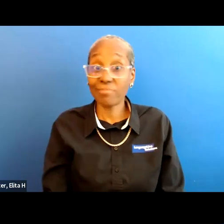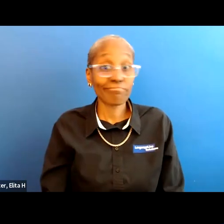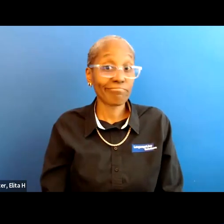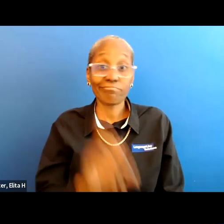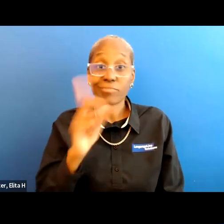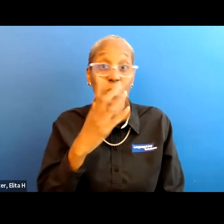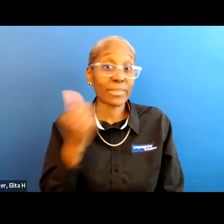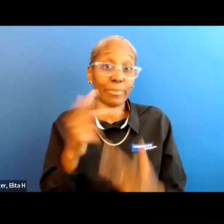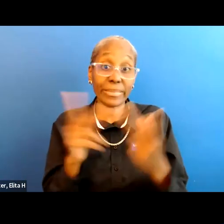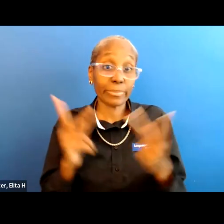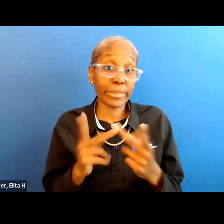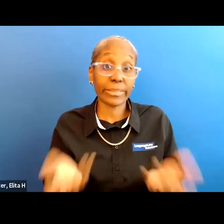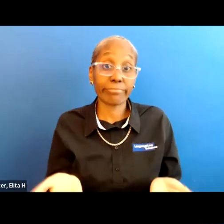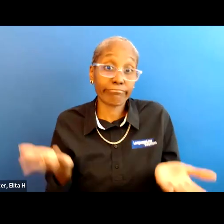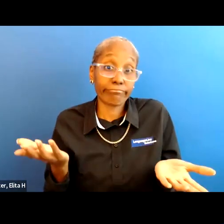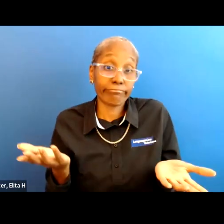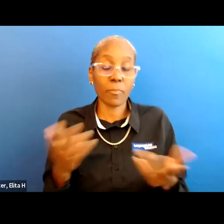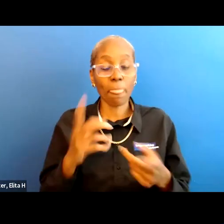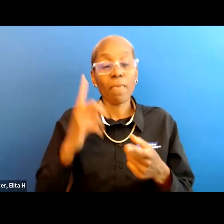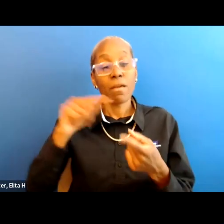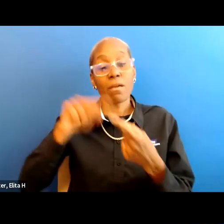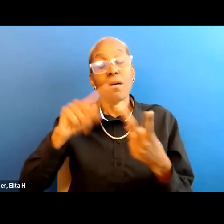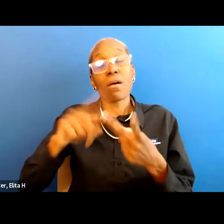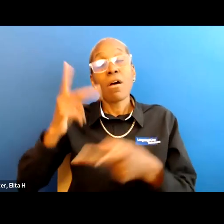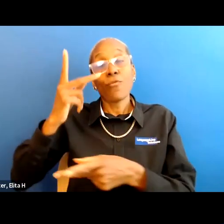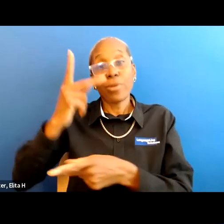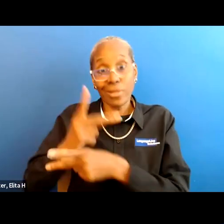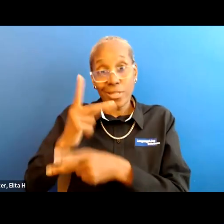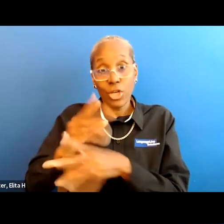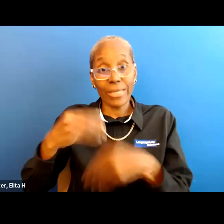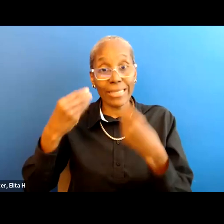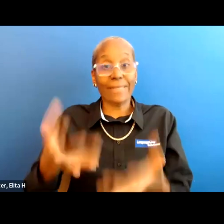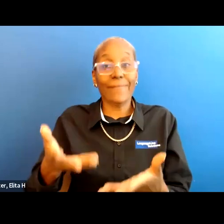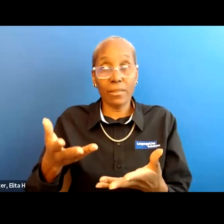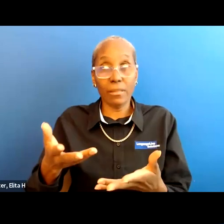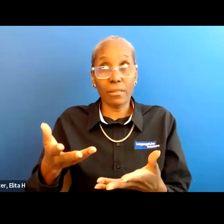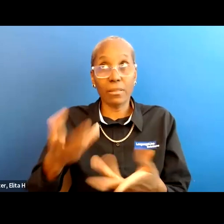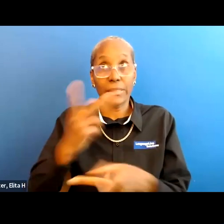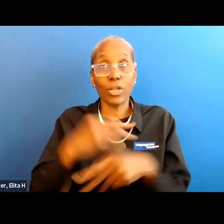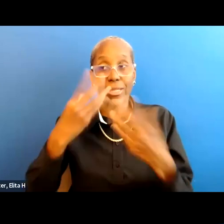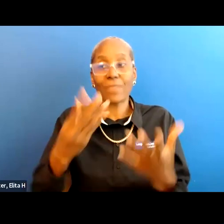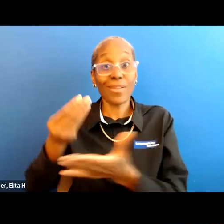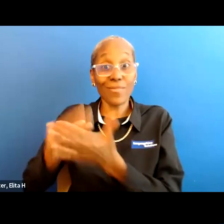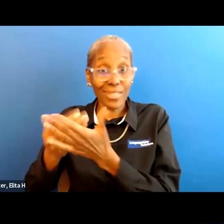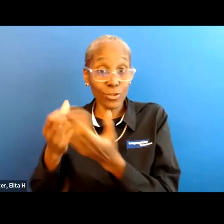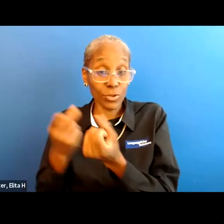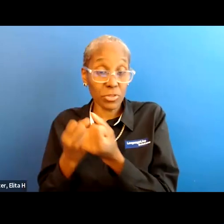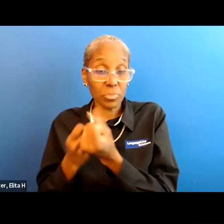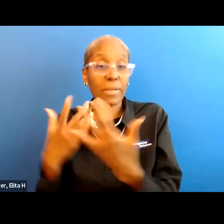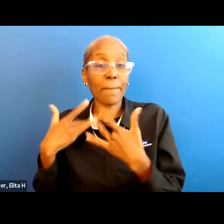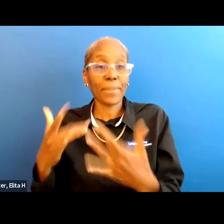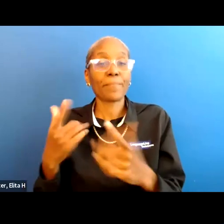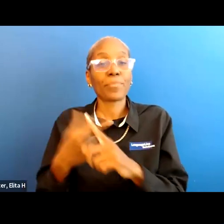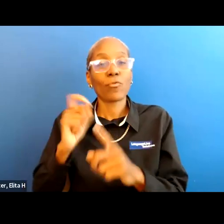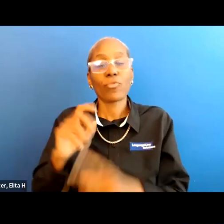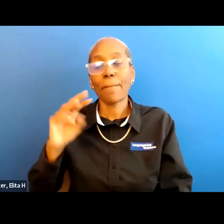the best place um as far as caregiving it um caregiving and financial support usually comes